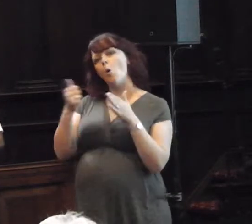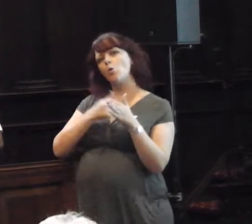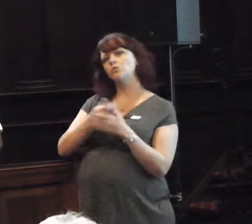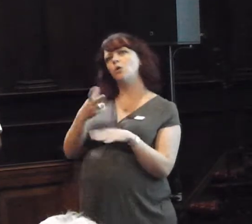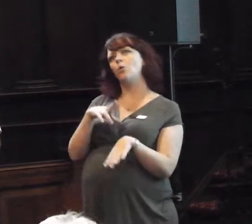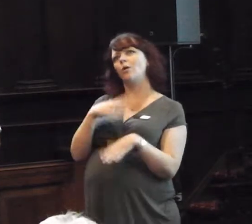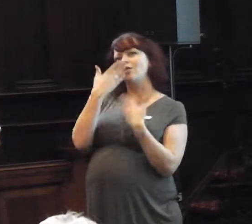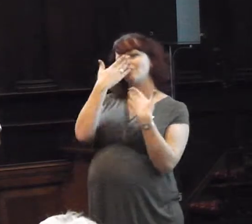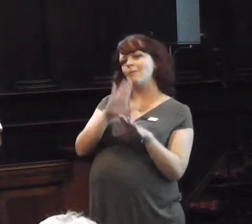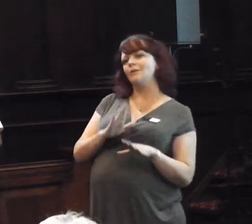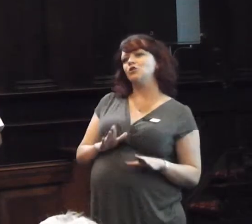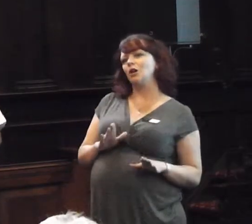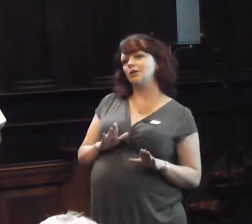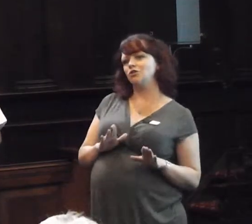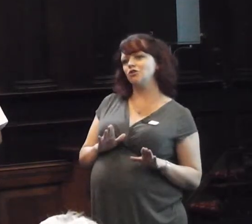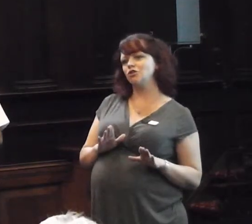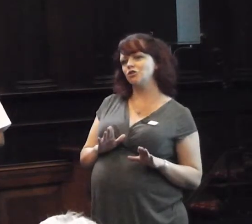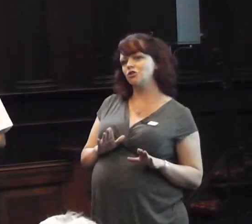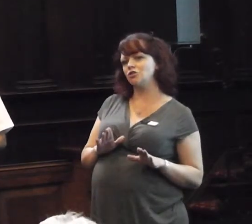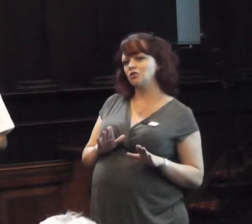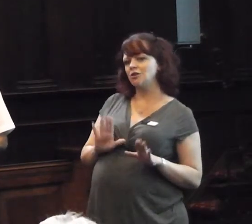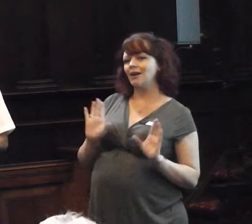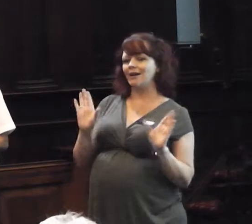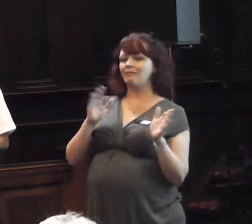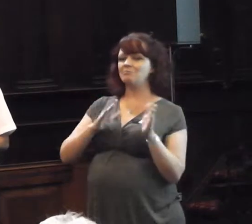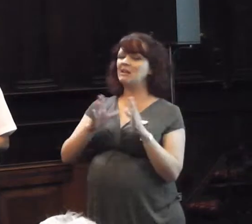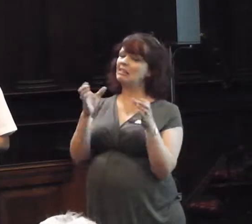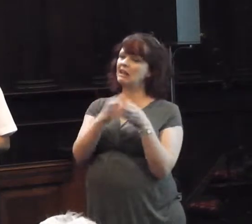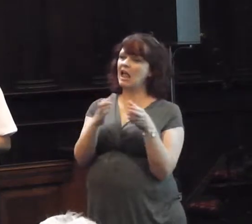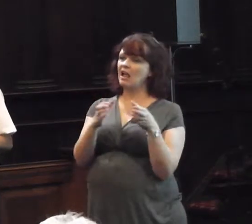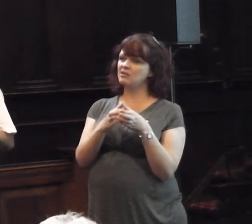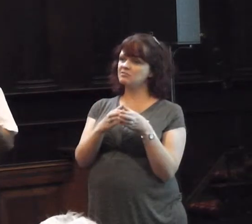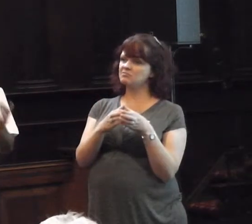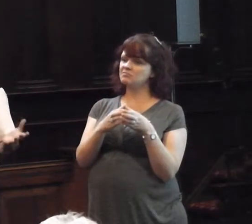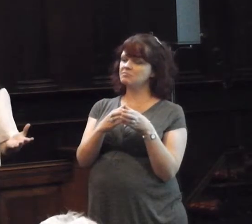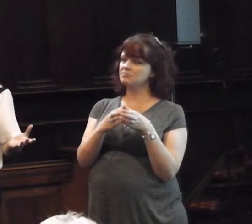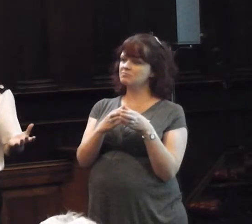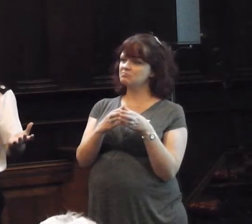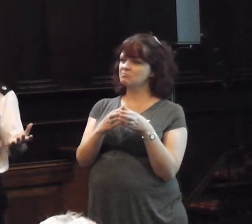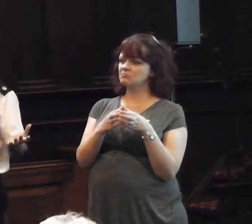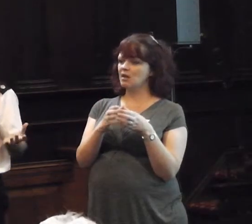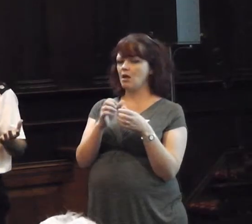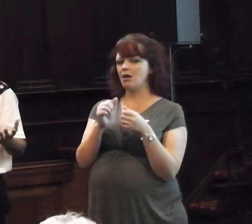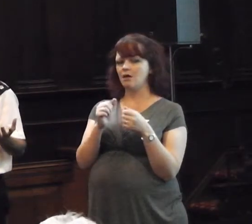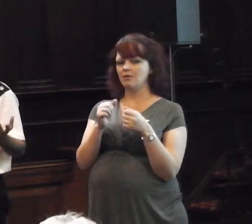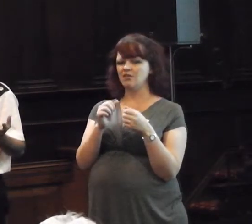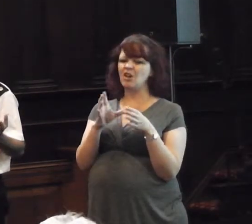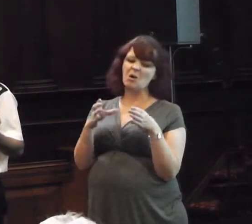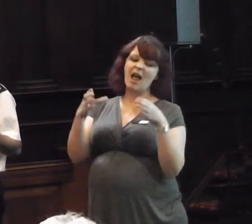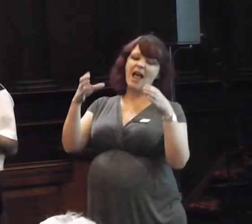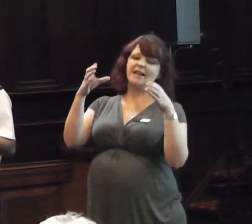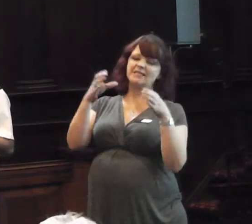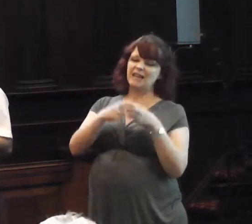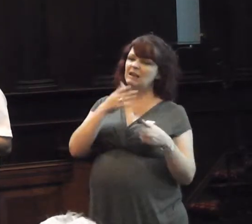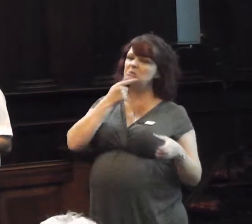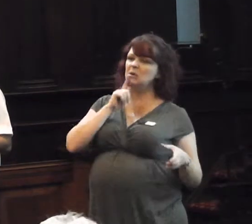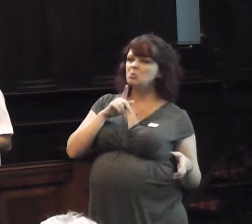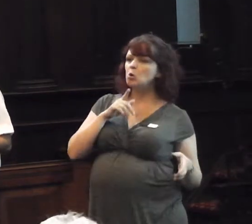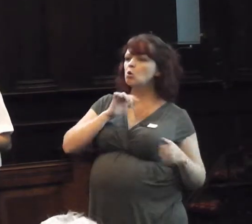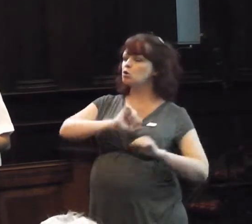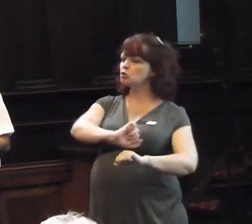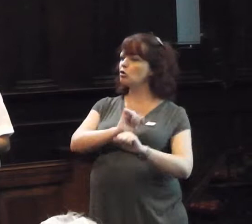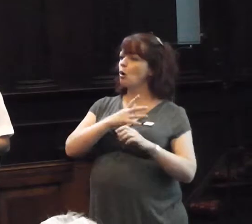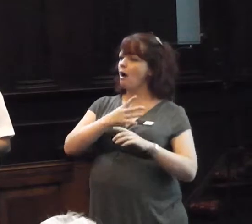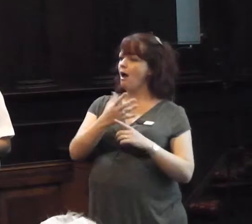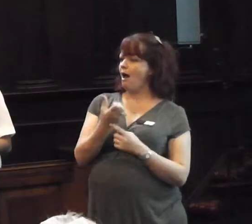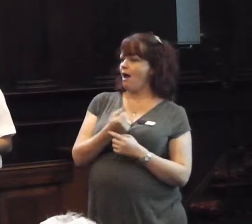gets with his, people that he associates with, and, you know, instead of gang members. If you get a reputation